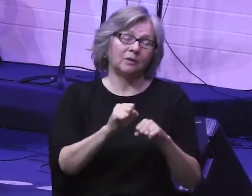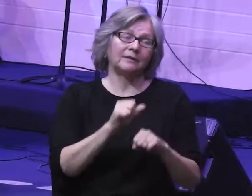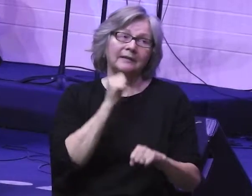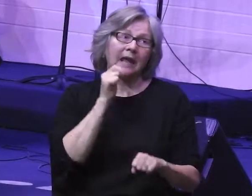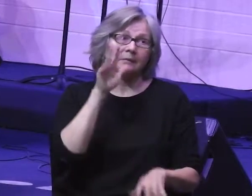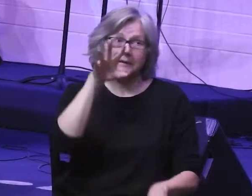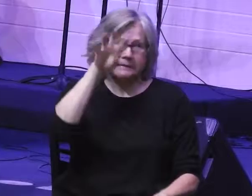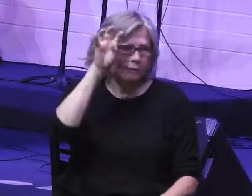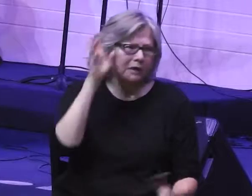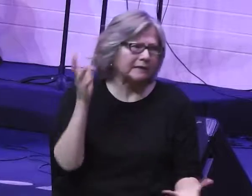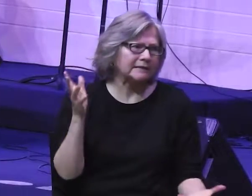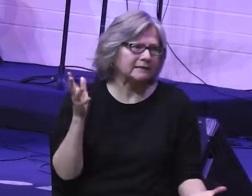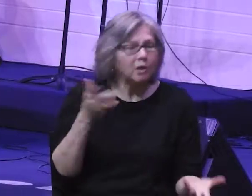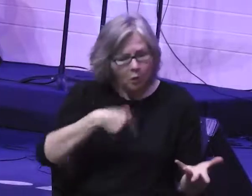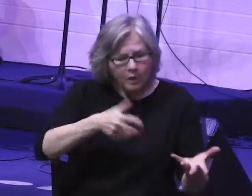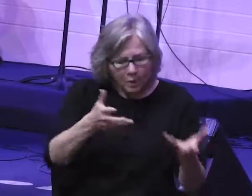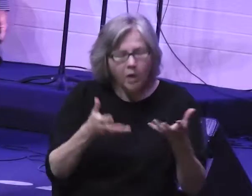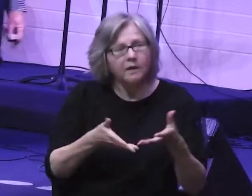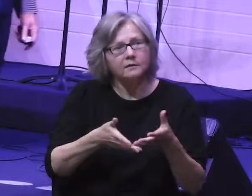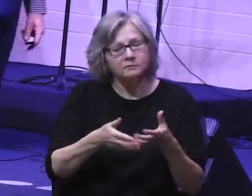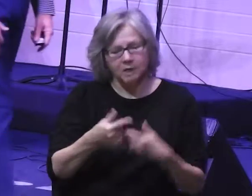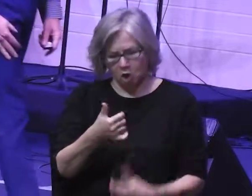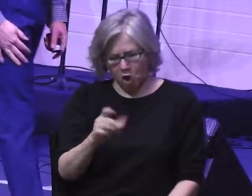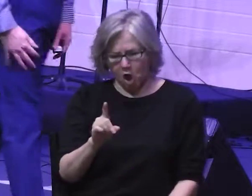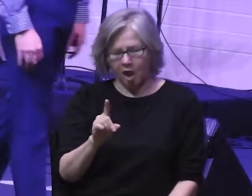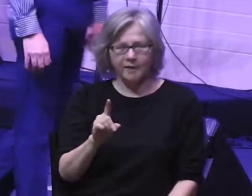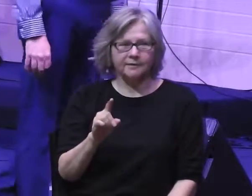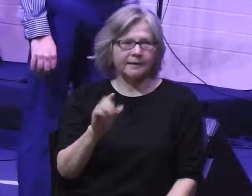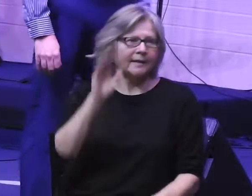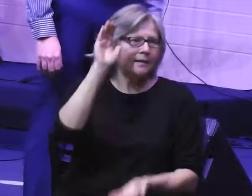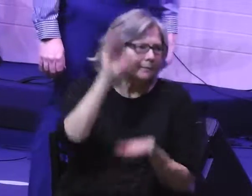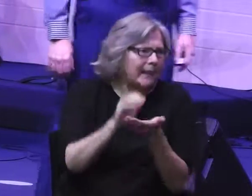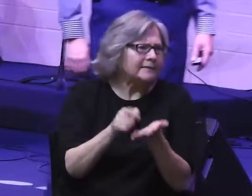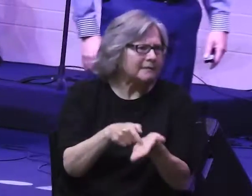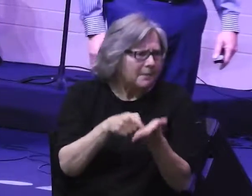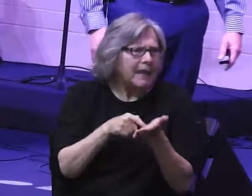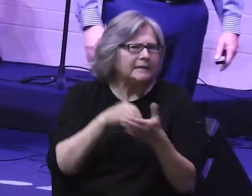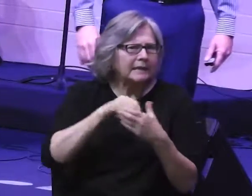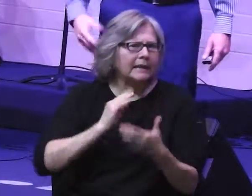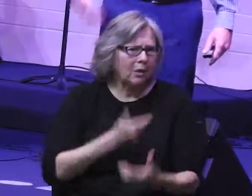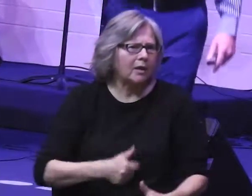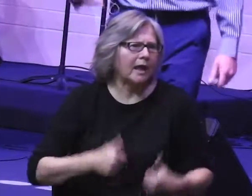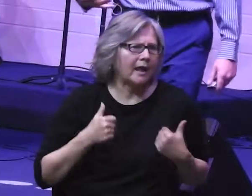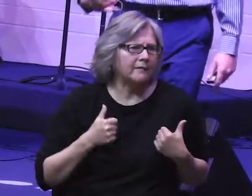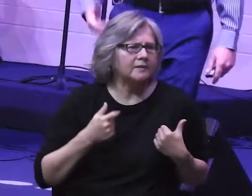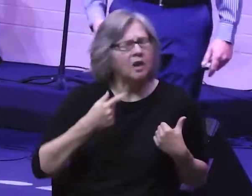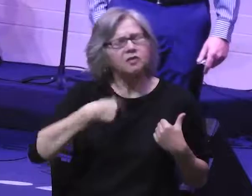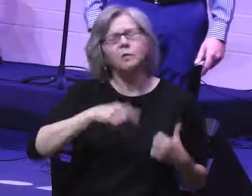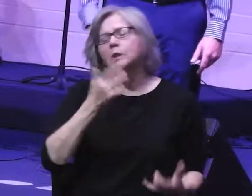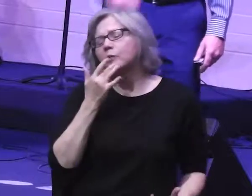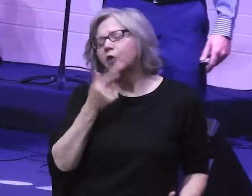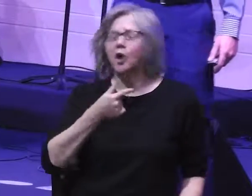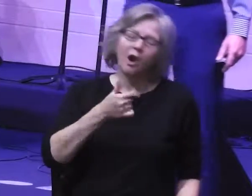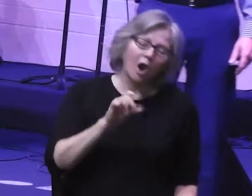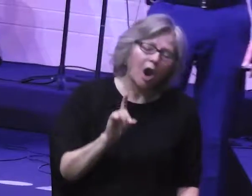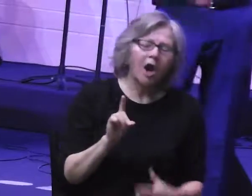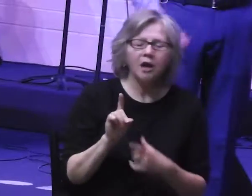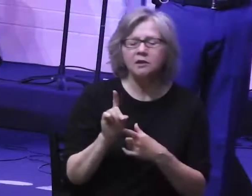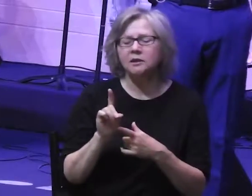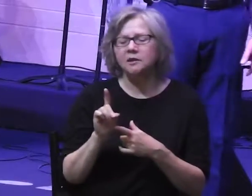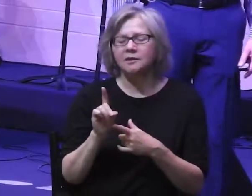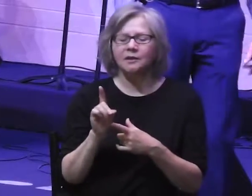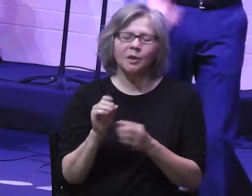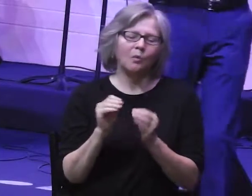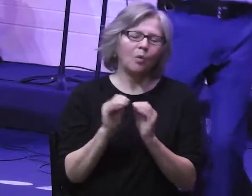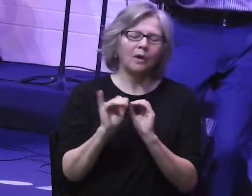mysterious. You know, we want a God that's a little less demanding in our lives, you know. So, you we'd kind of prefer a God